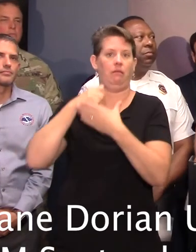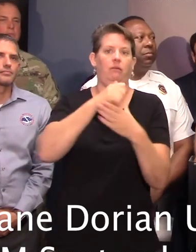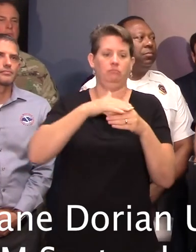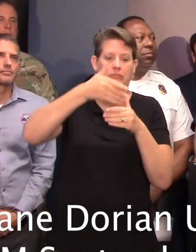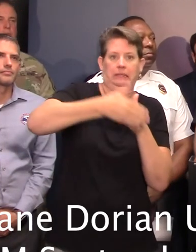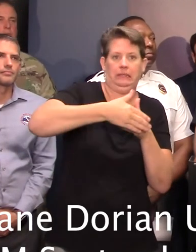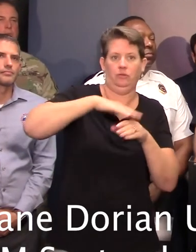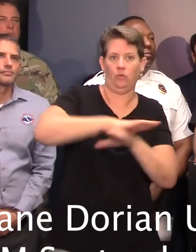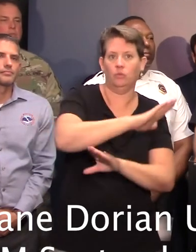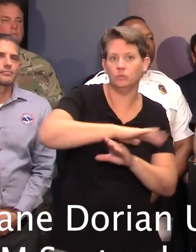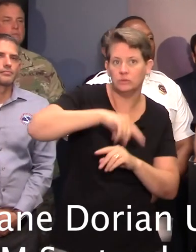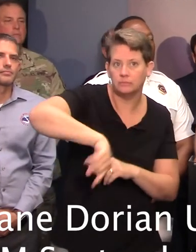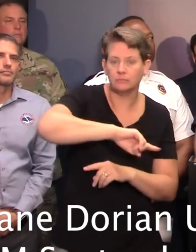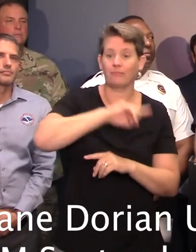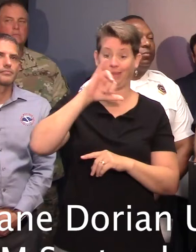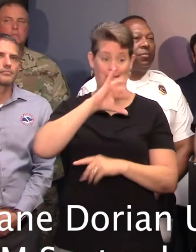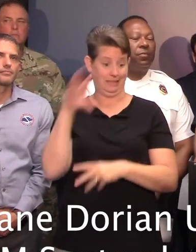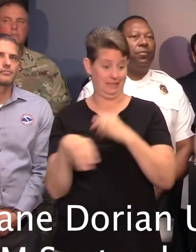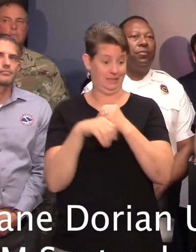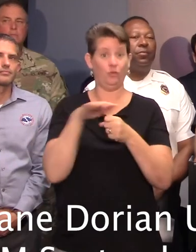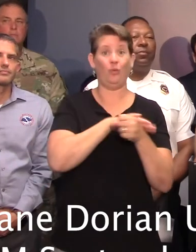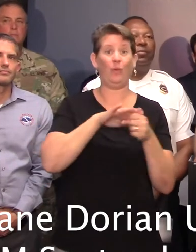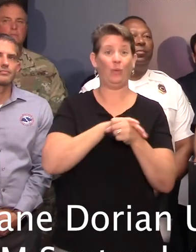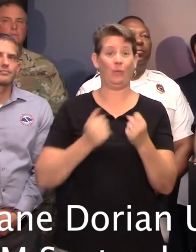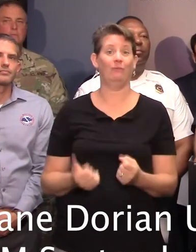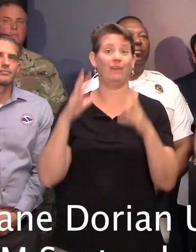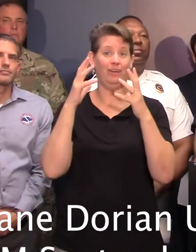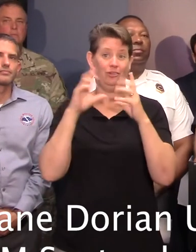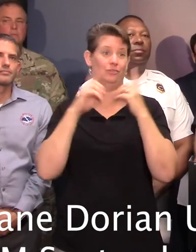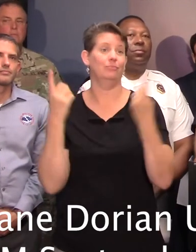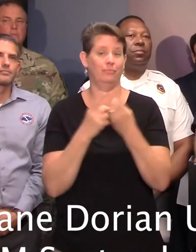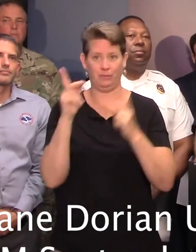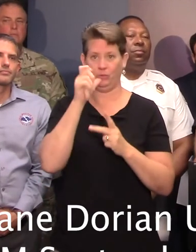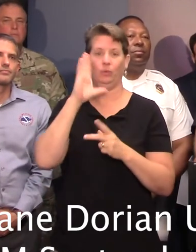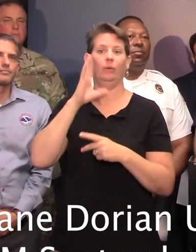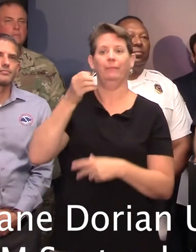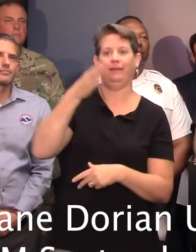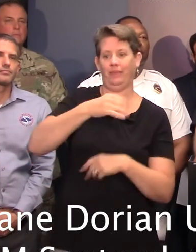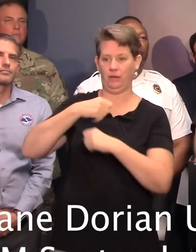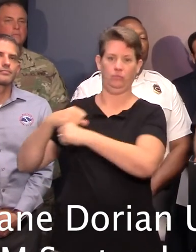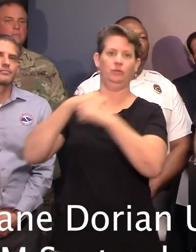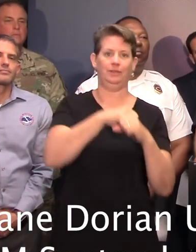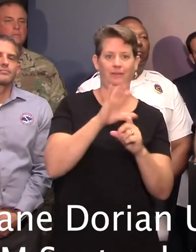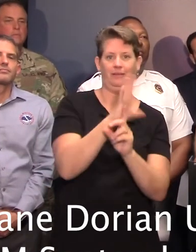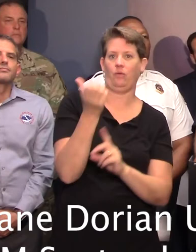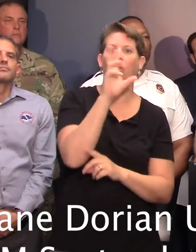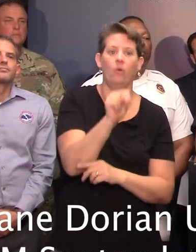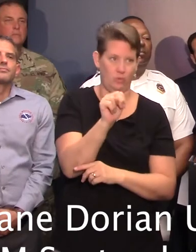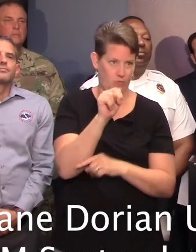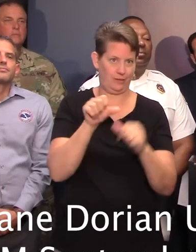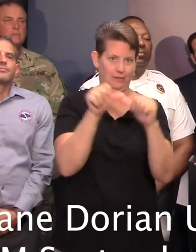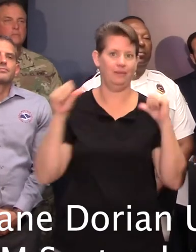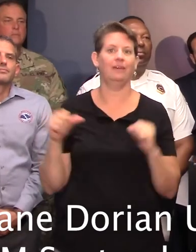And that's in addition to the local firefighters and rescue workers who will be protecting their own backyards and the